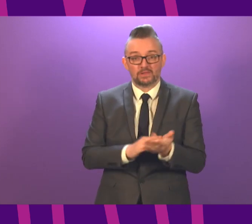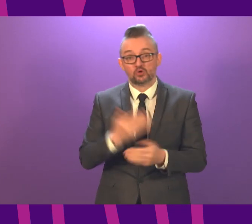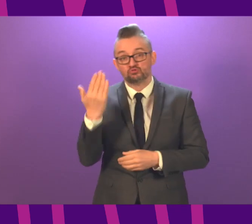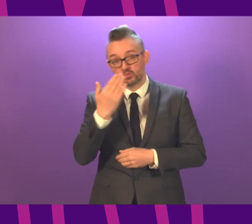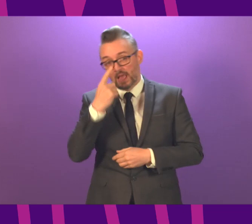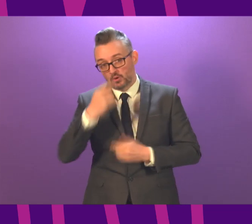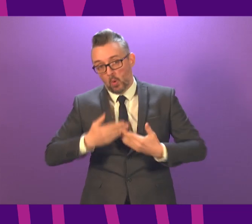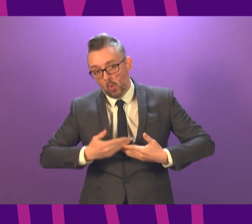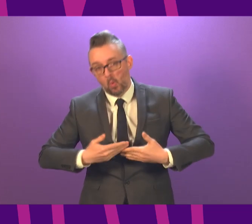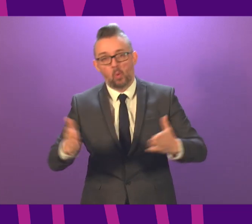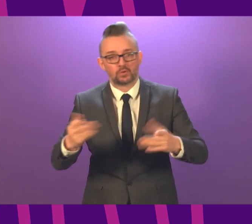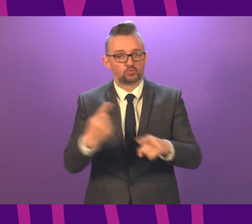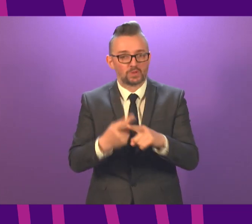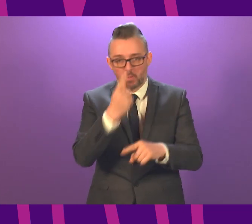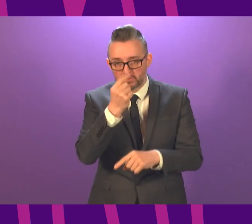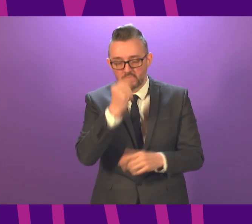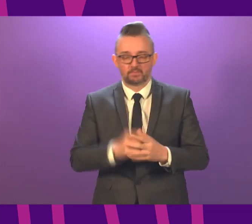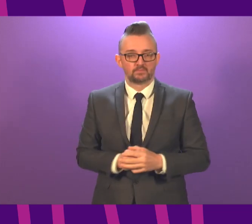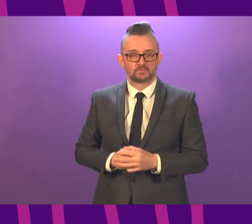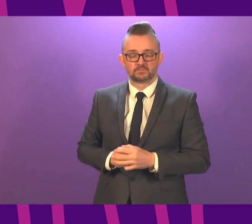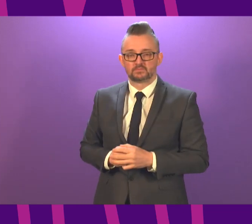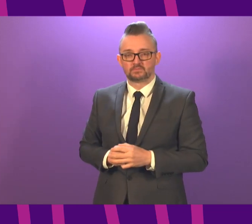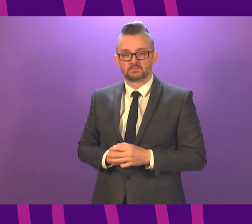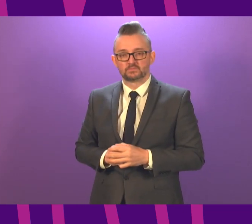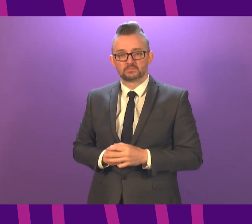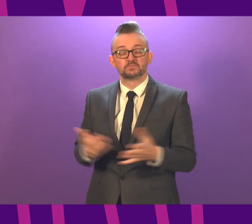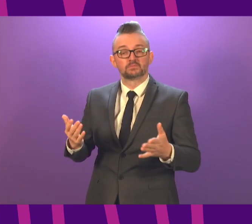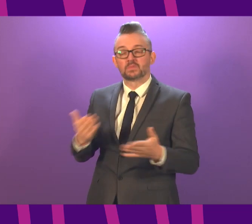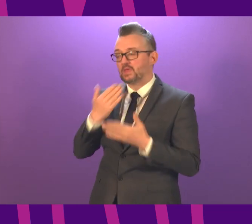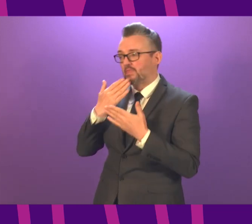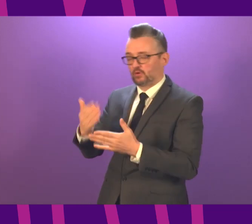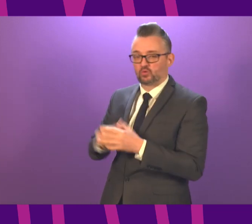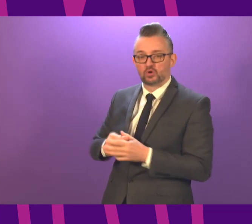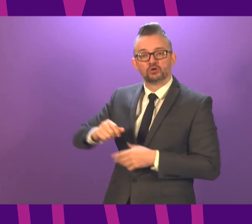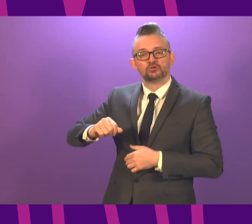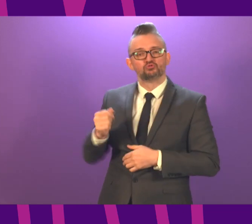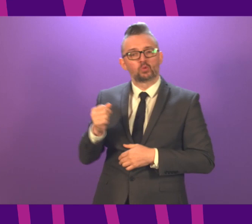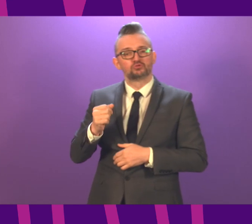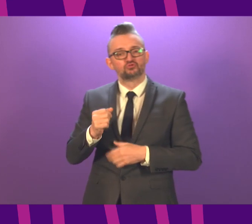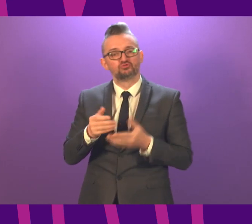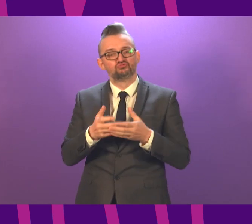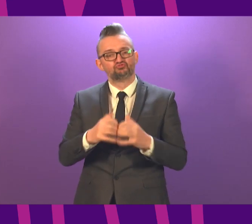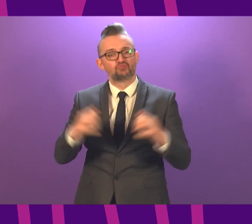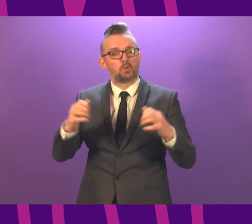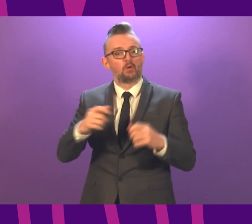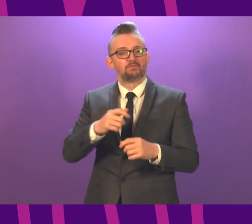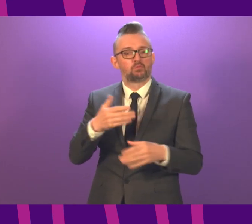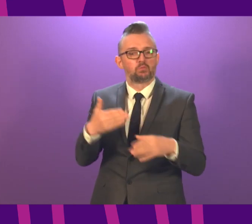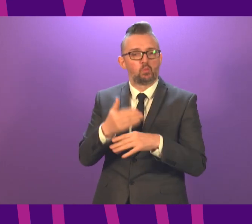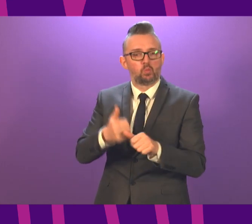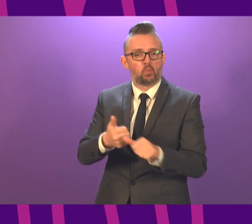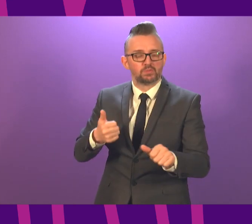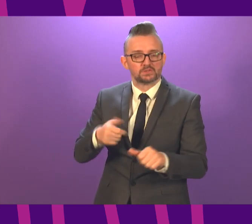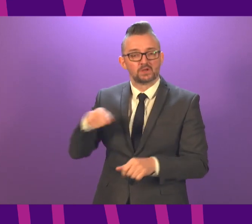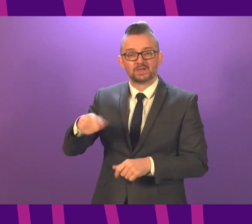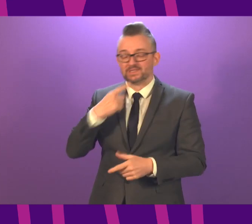Thank you. Maurice Golden to be followed by Ian Green. Thank you, Presiding Officer. Scottish Chamber of Commerce described today's news as another